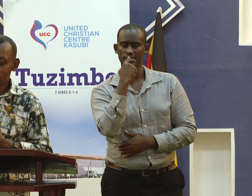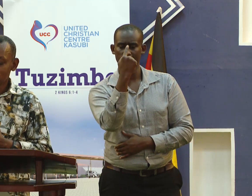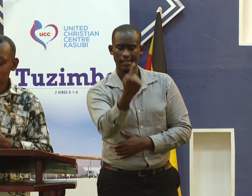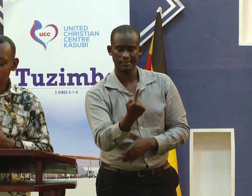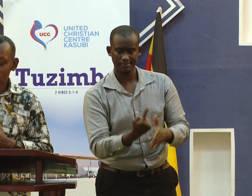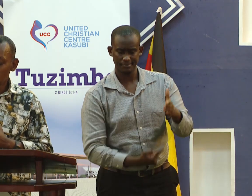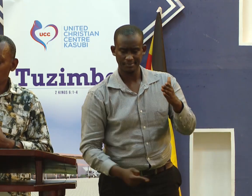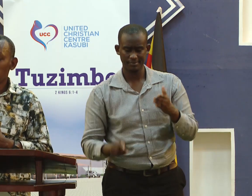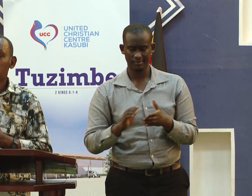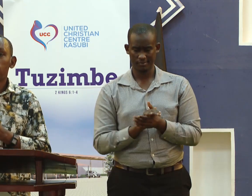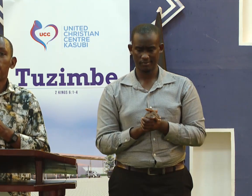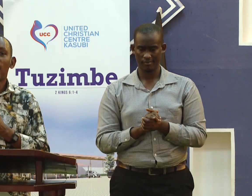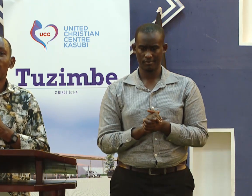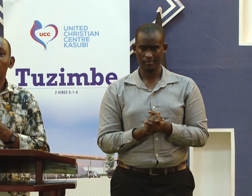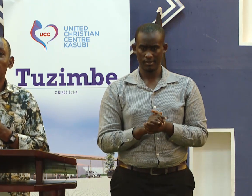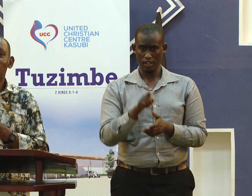And it was telling us